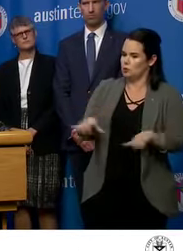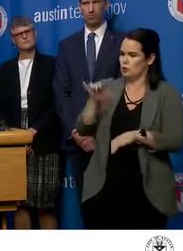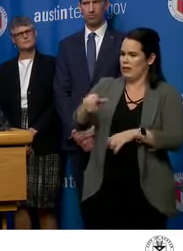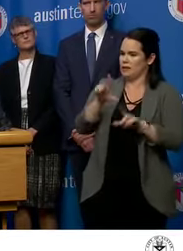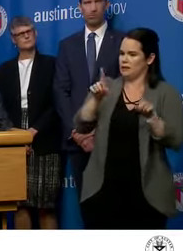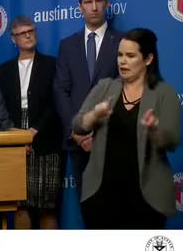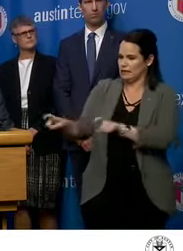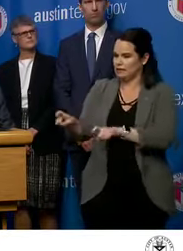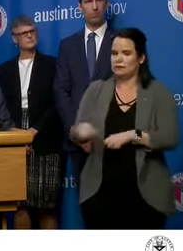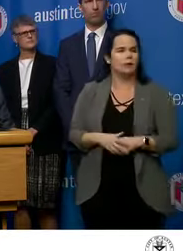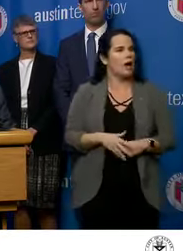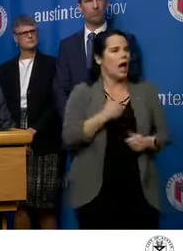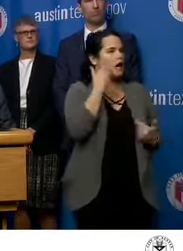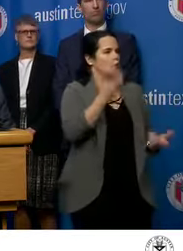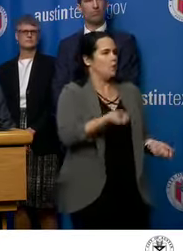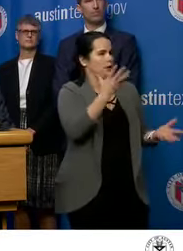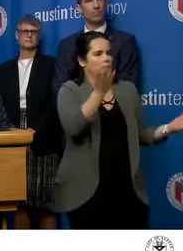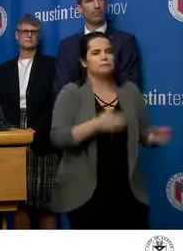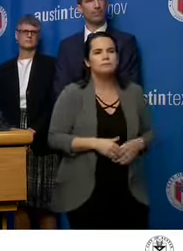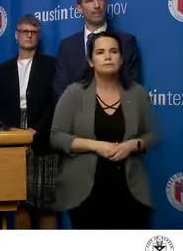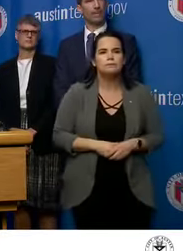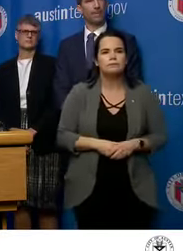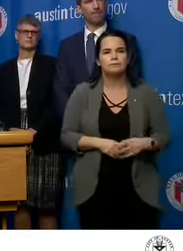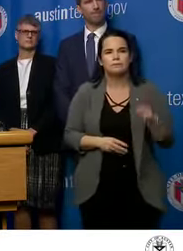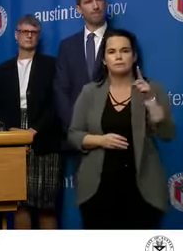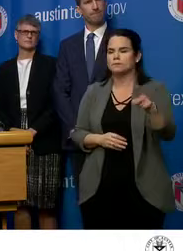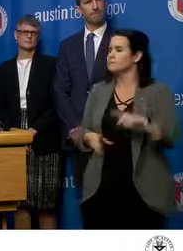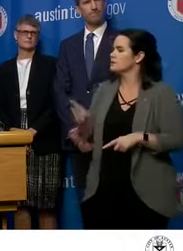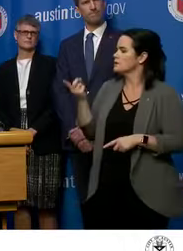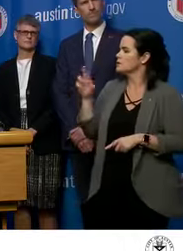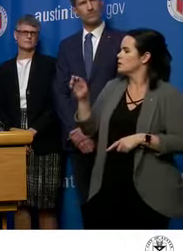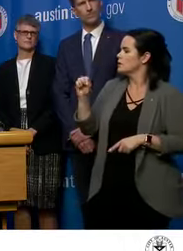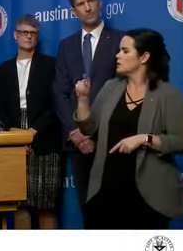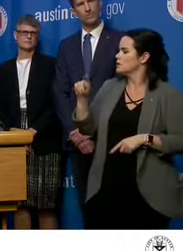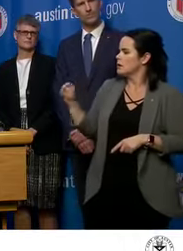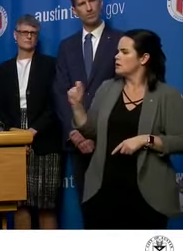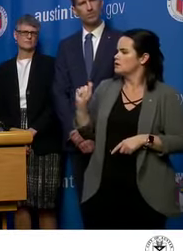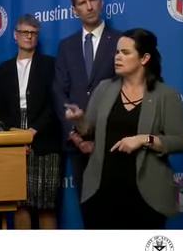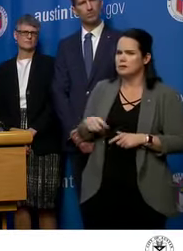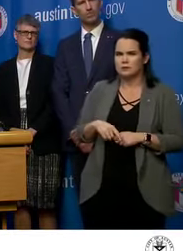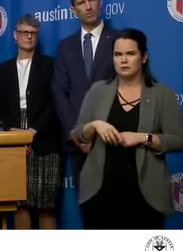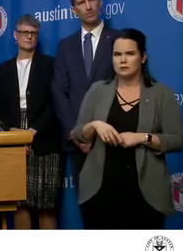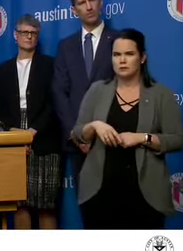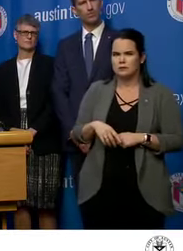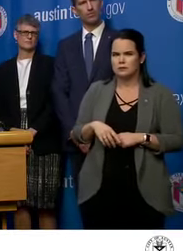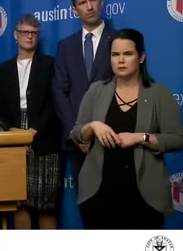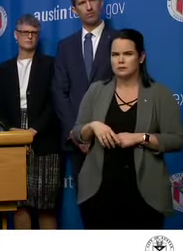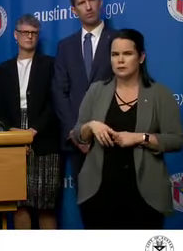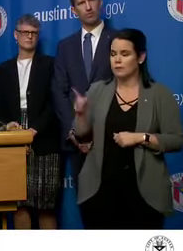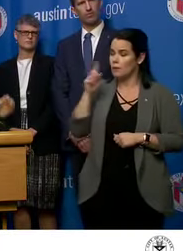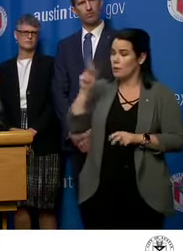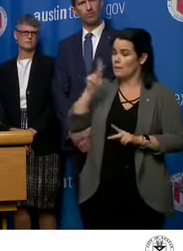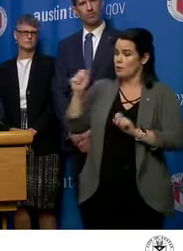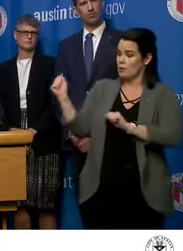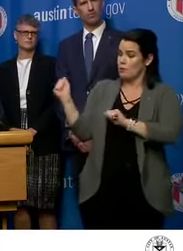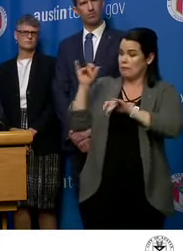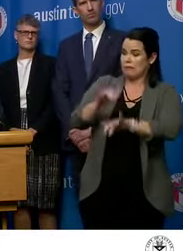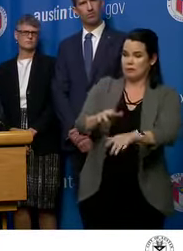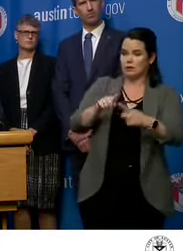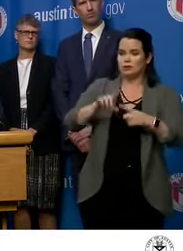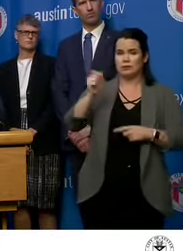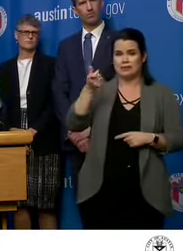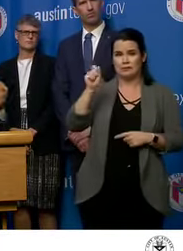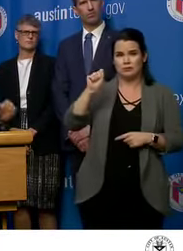have those figures. Dr. here in the back. Hi. Um, Dr. Ascot, isn't it true that, uh, for people coming to the, to the